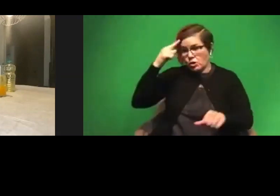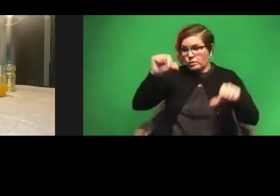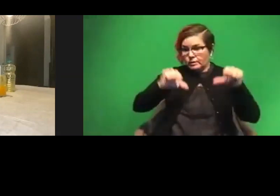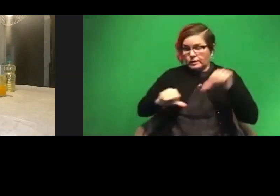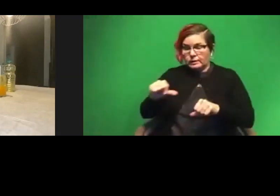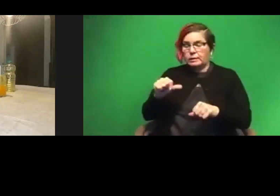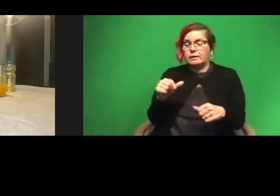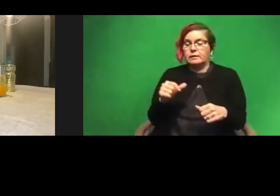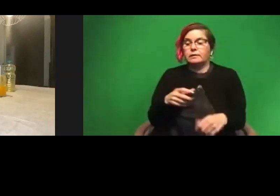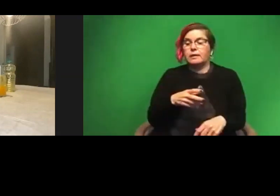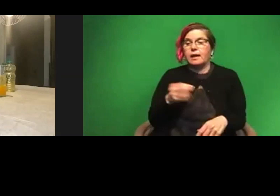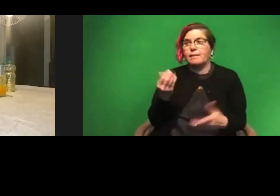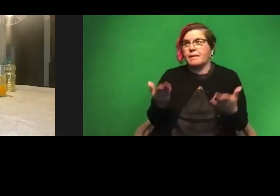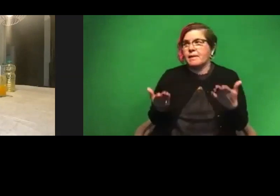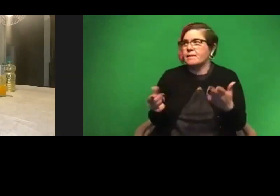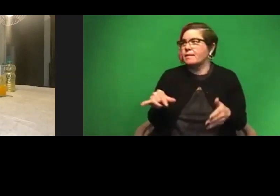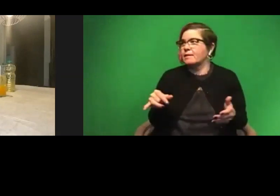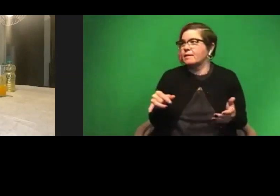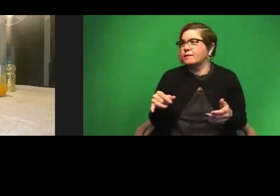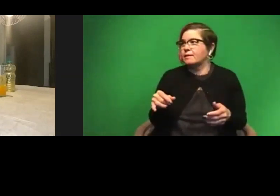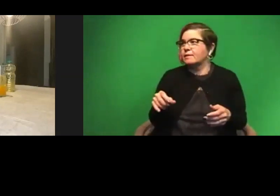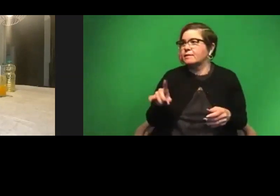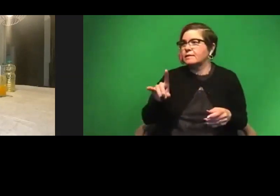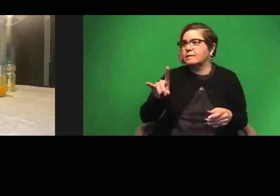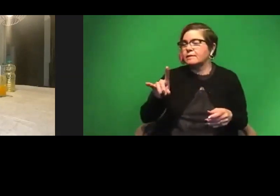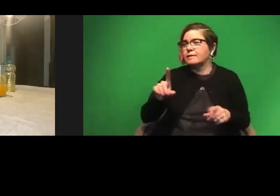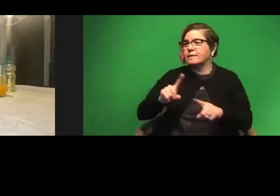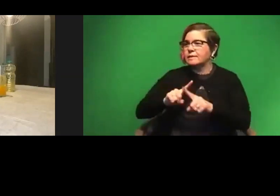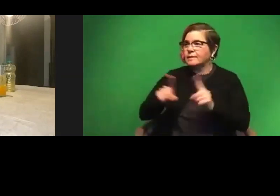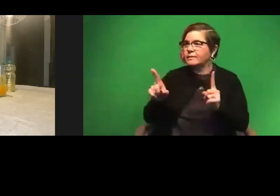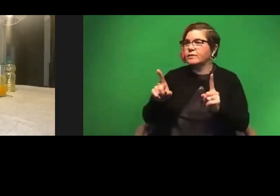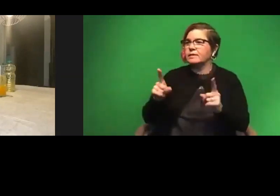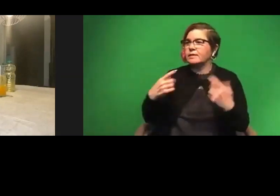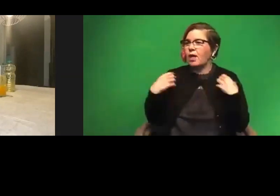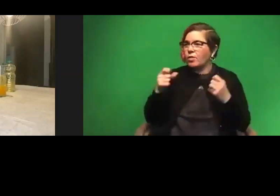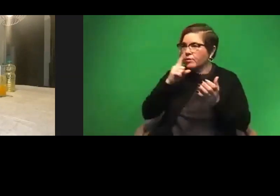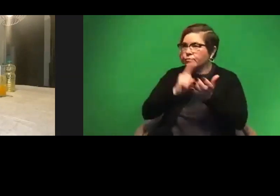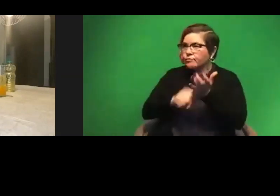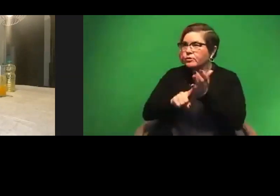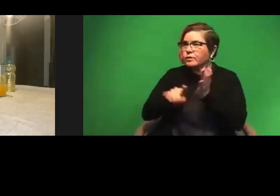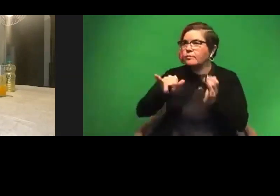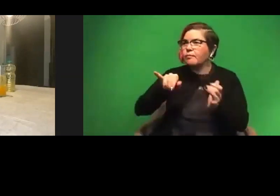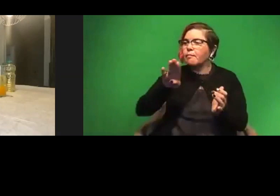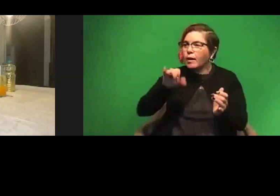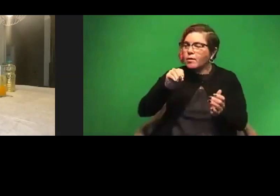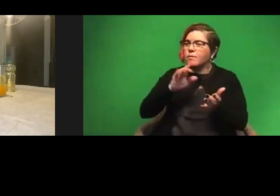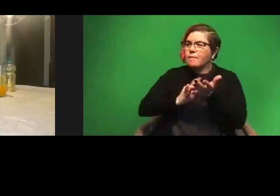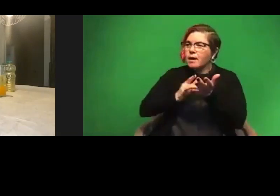and maybe like, um, disparities, health research, biomedical sciences, and so on.